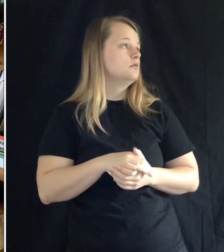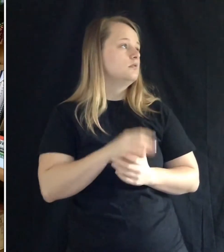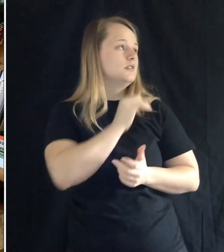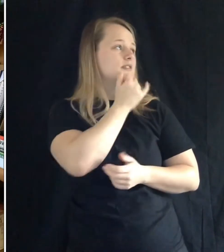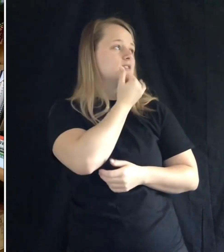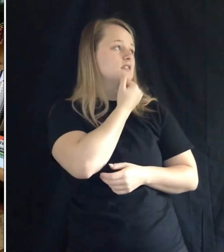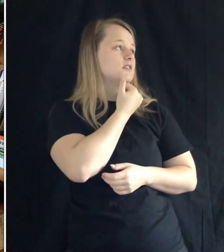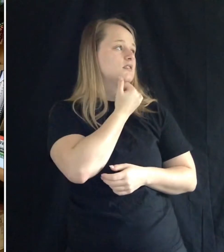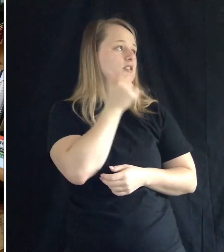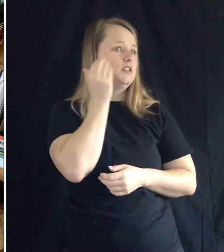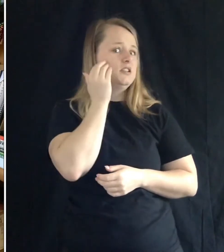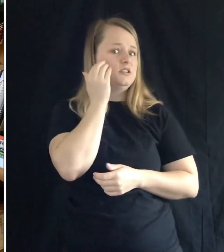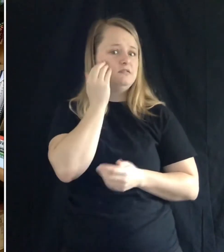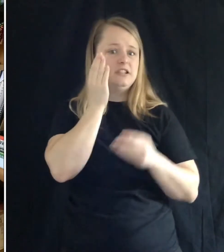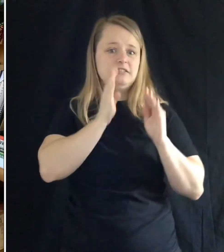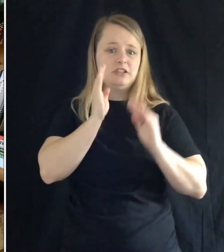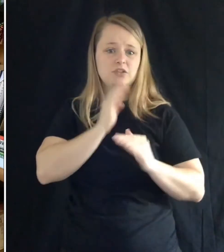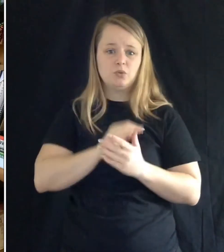in trouble.